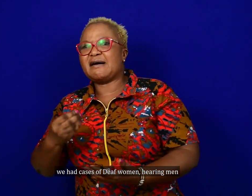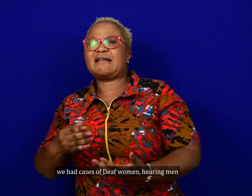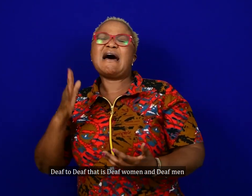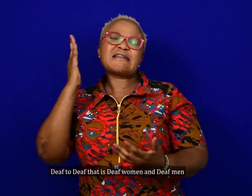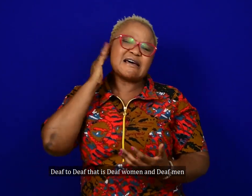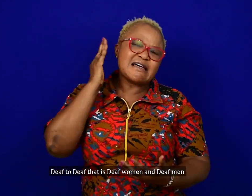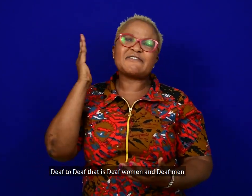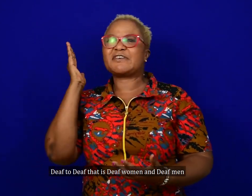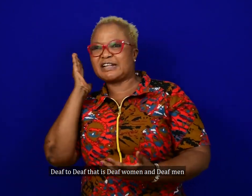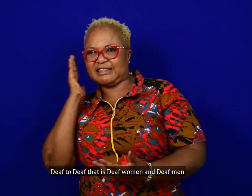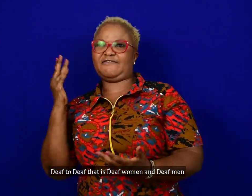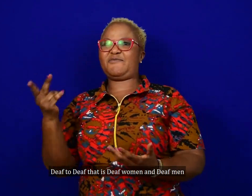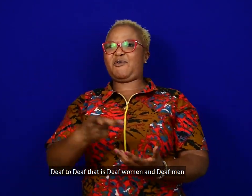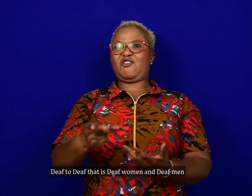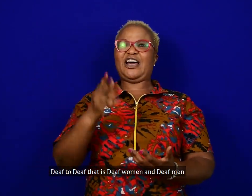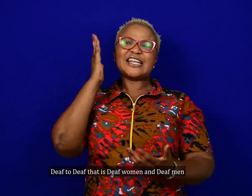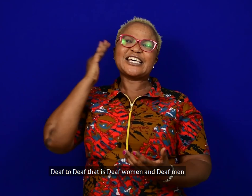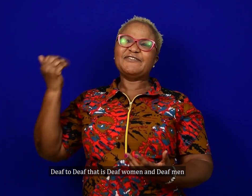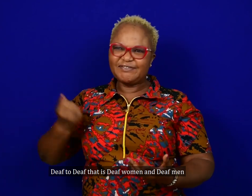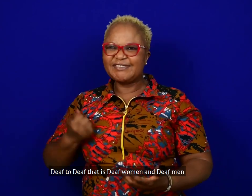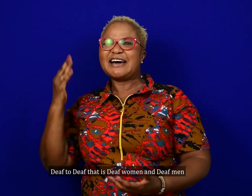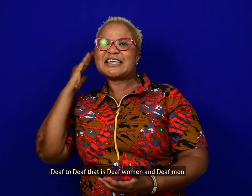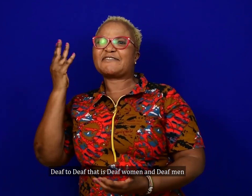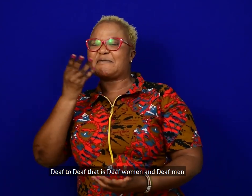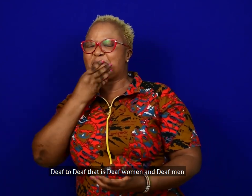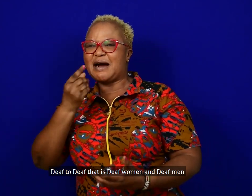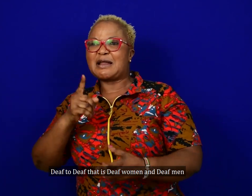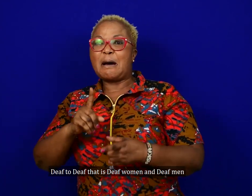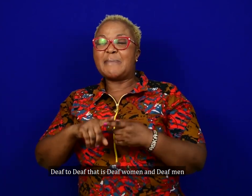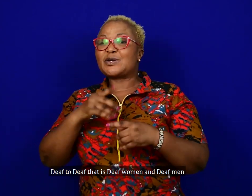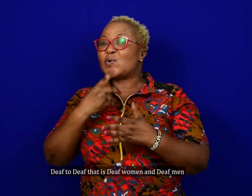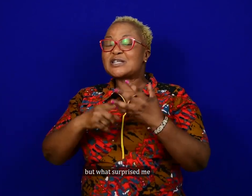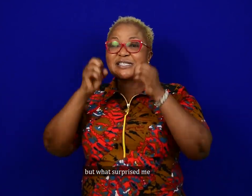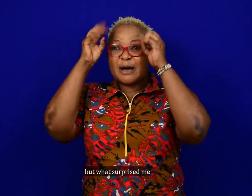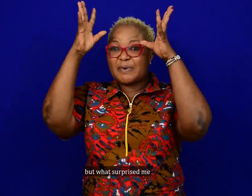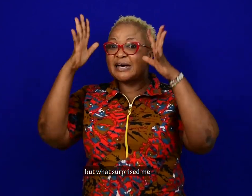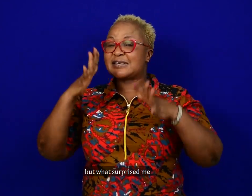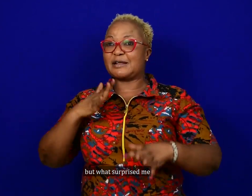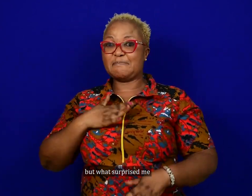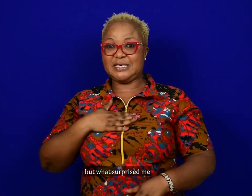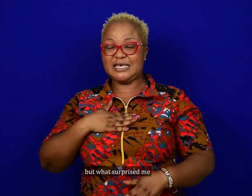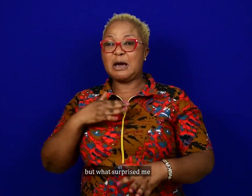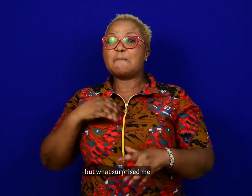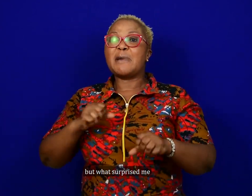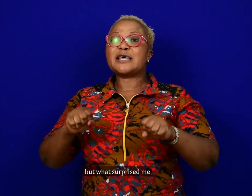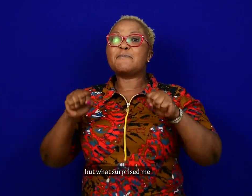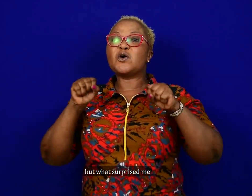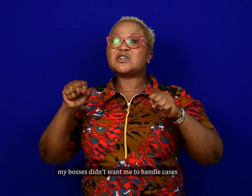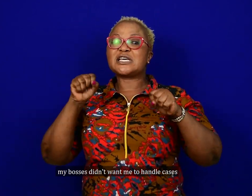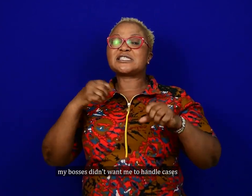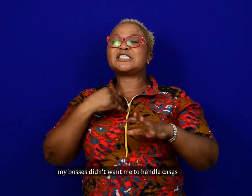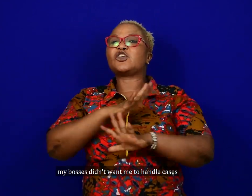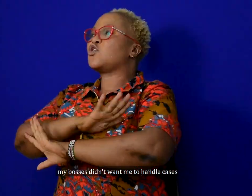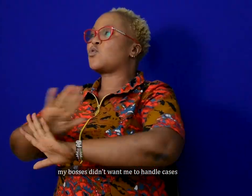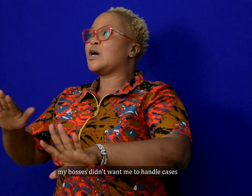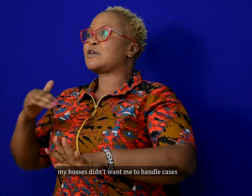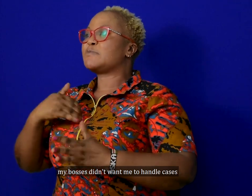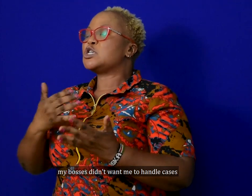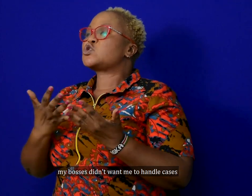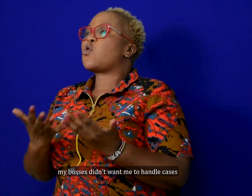or deaf to deaf. That is a deaf woman and a deaf man. But what really surprised me is that my bosses didn't want me to